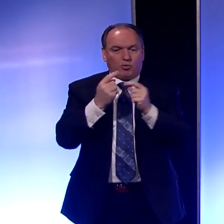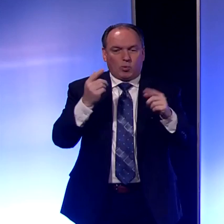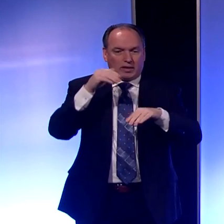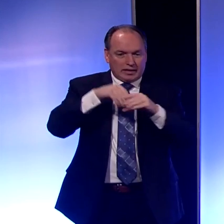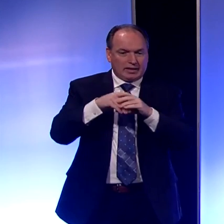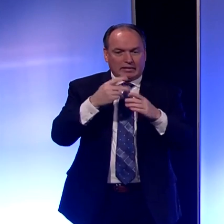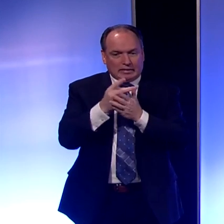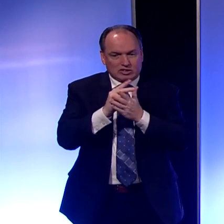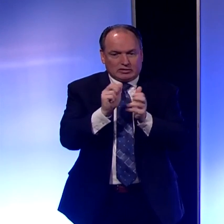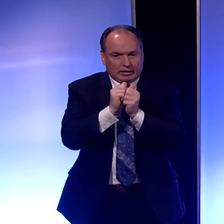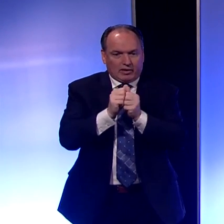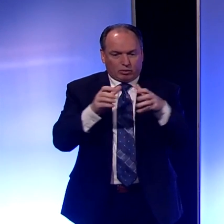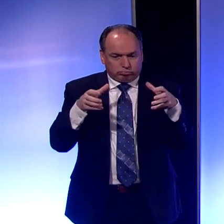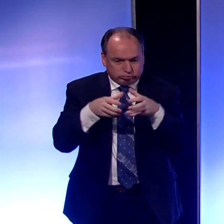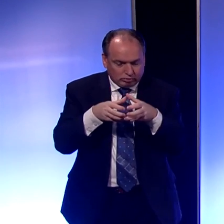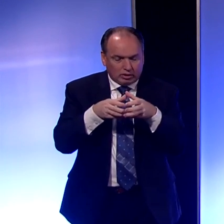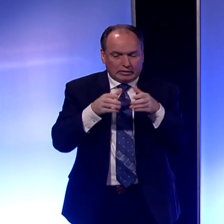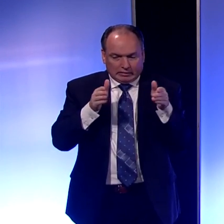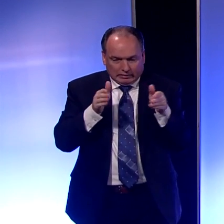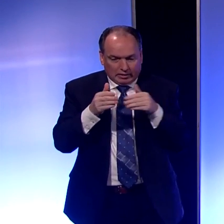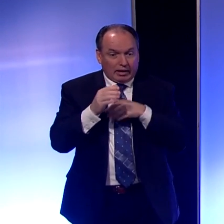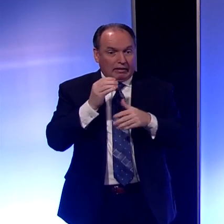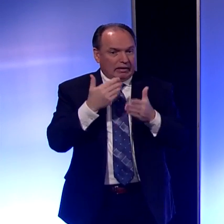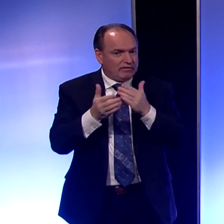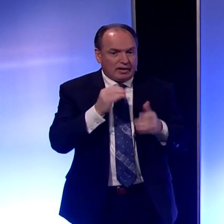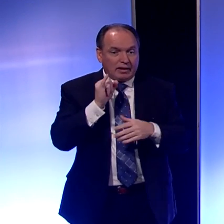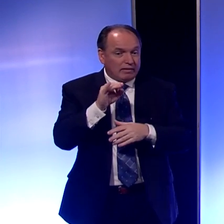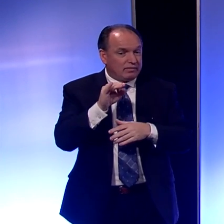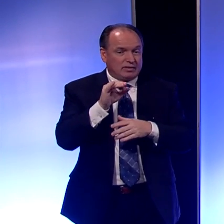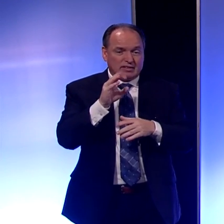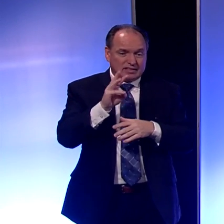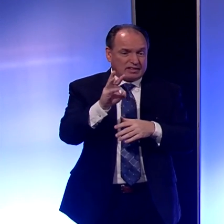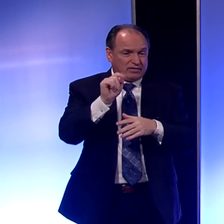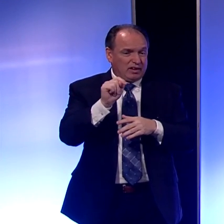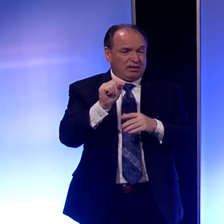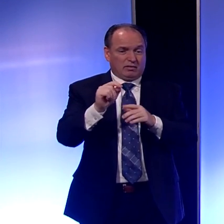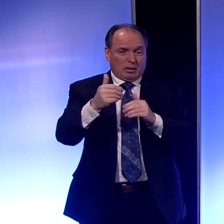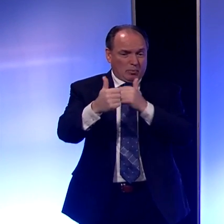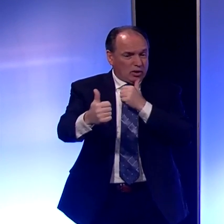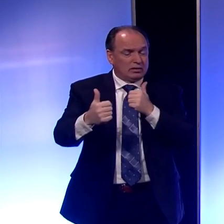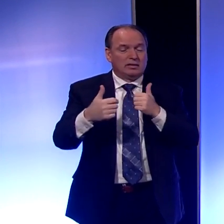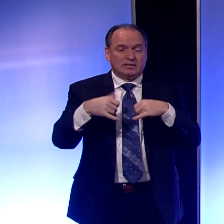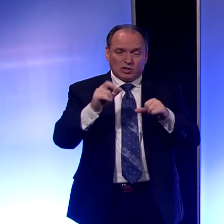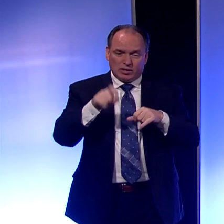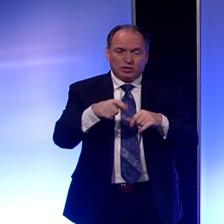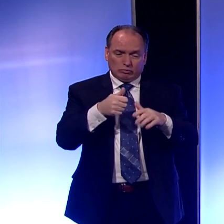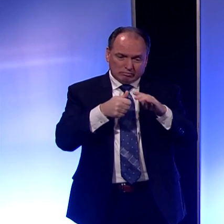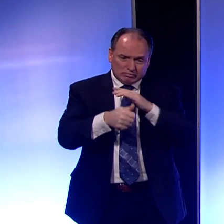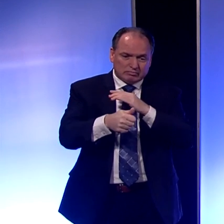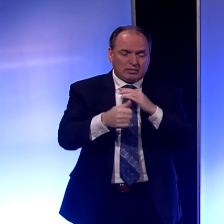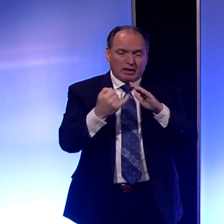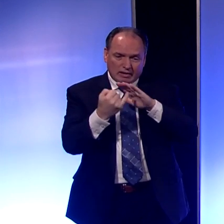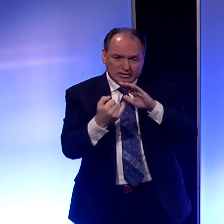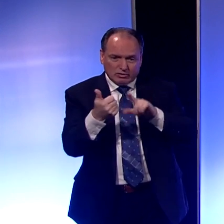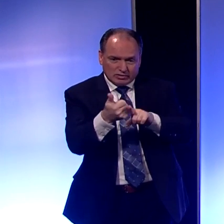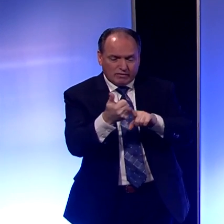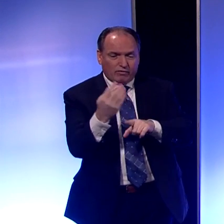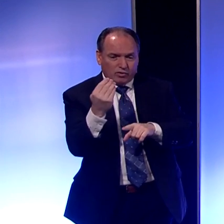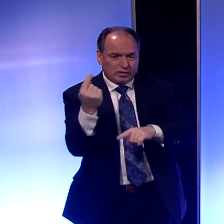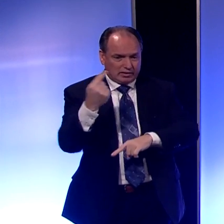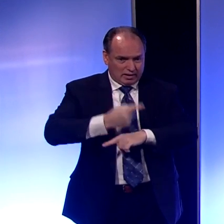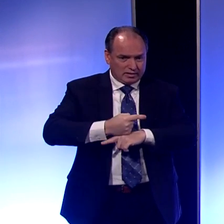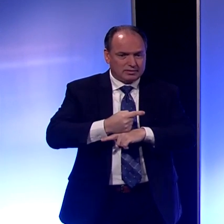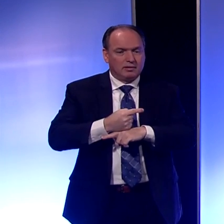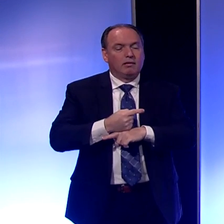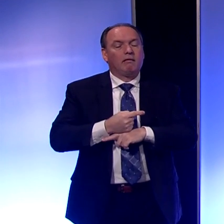in the kitchen, even if you're staying six feet apart. You need to be quarantined from those people for 14 days. And those